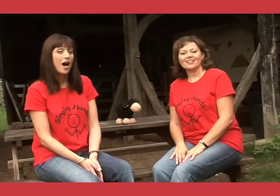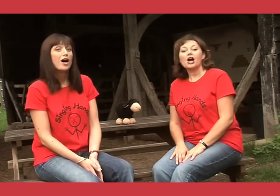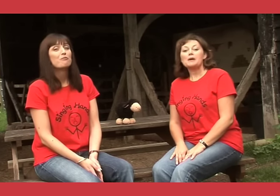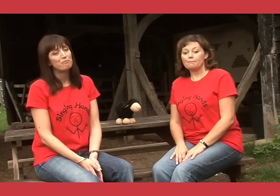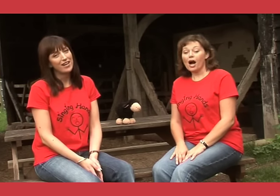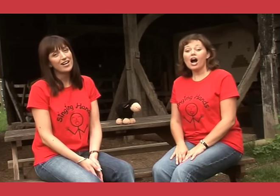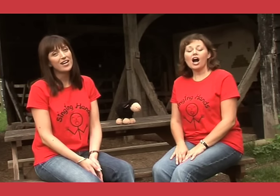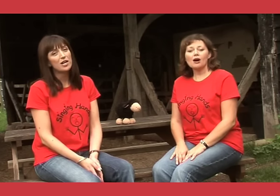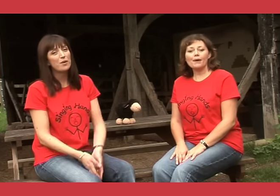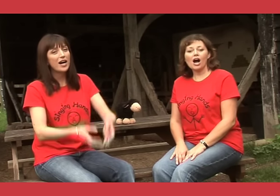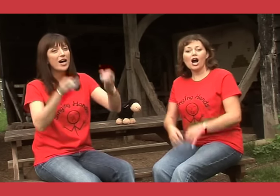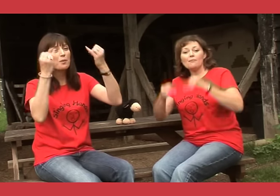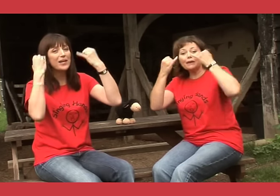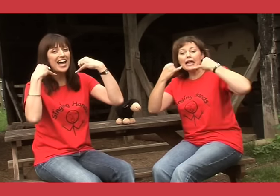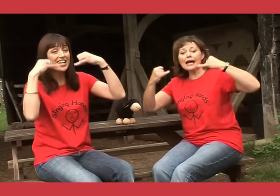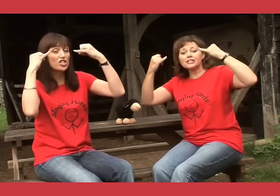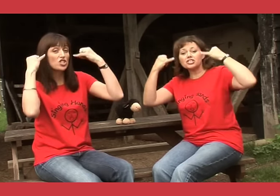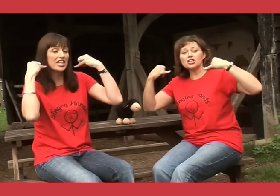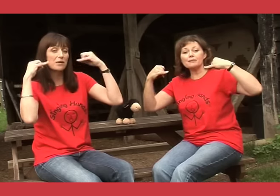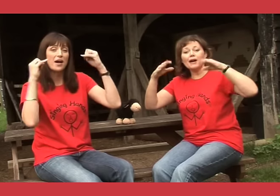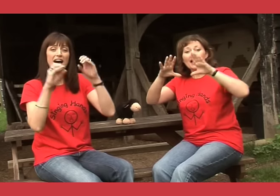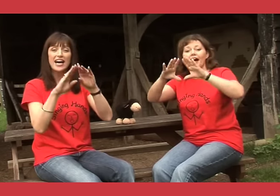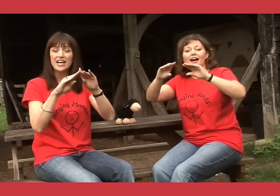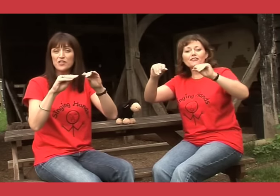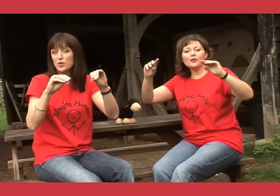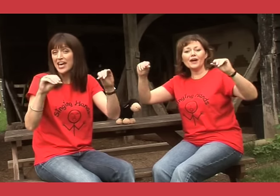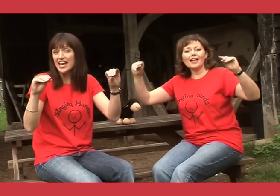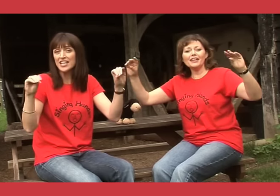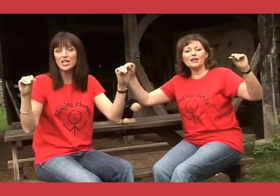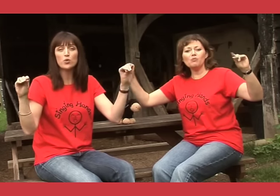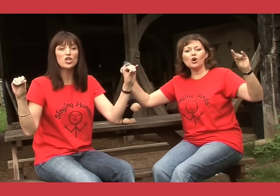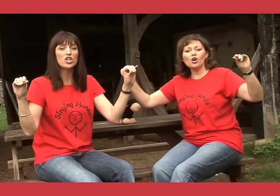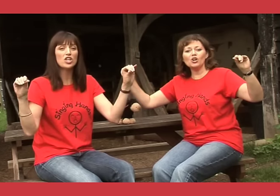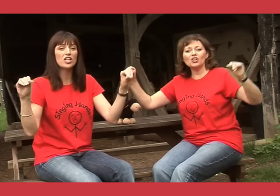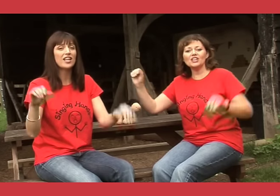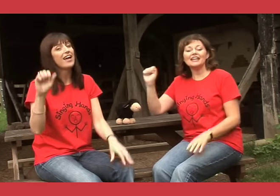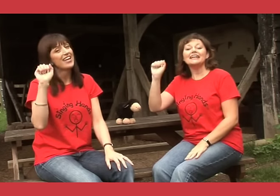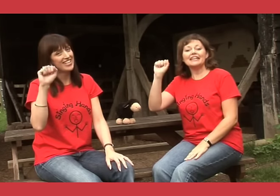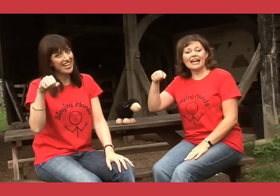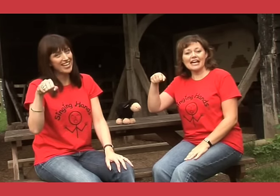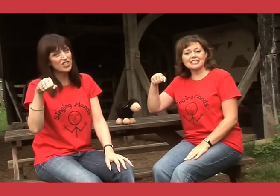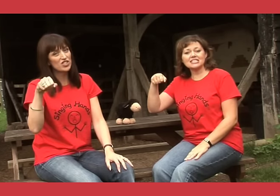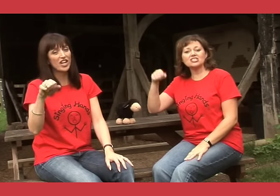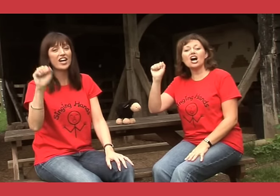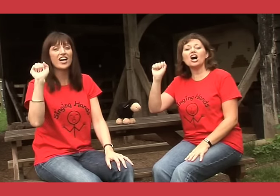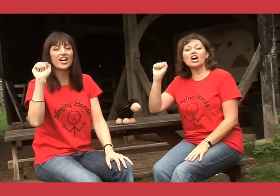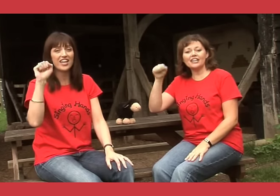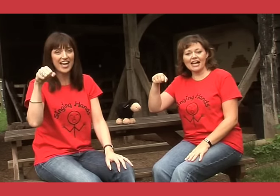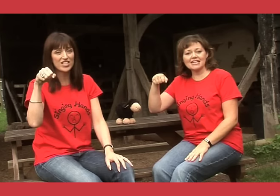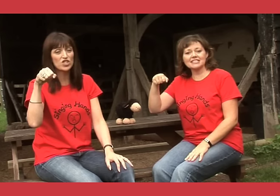Baa Baa Black Sheep, have you any wool? Yes sir, yes